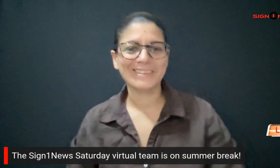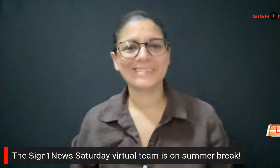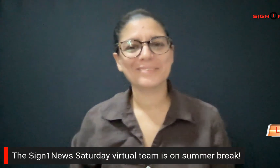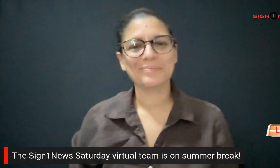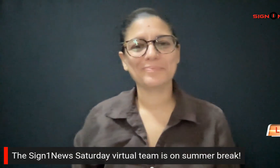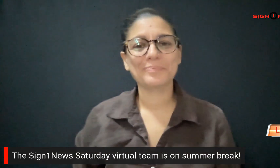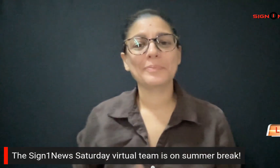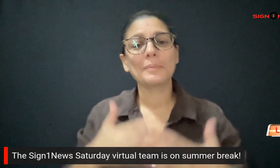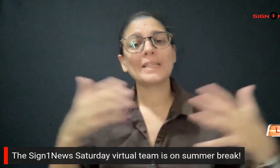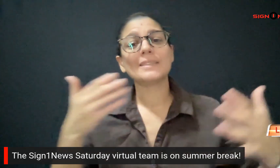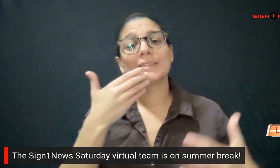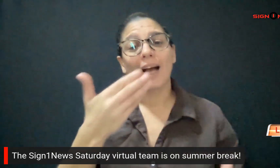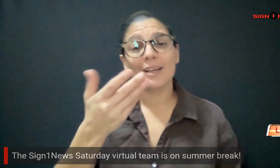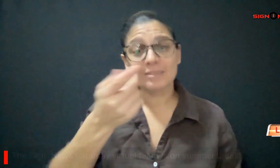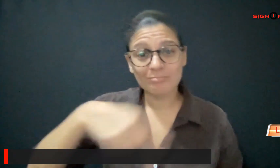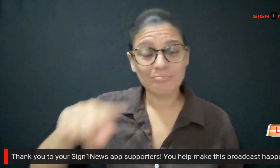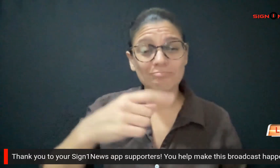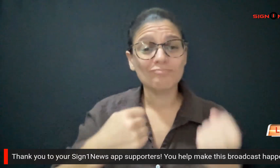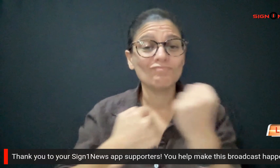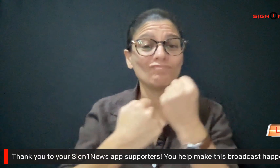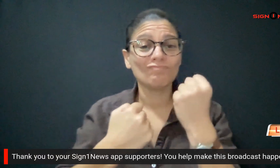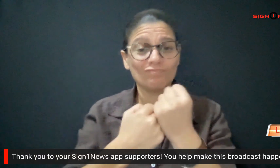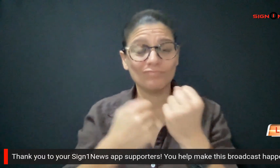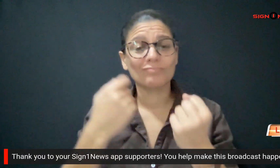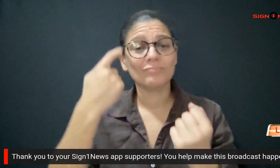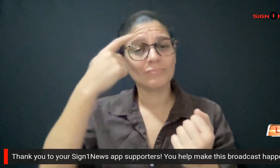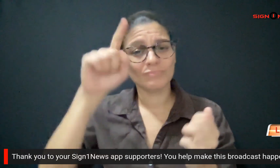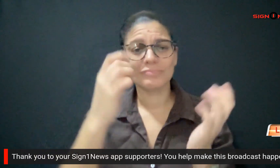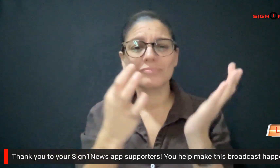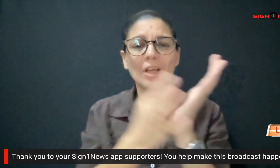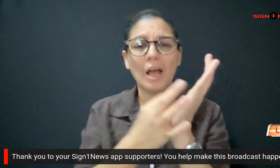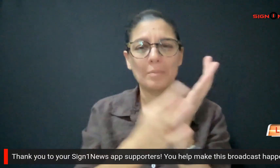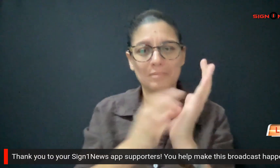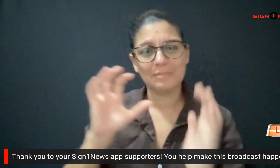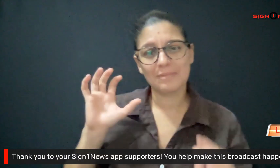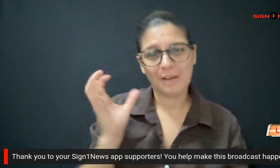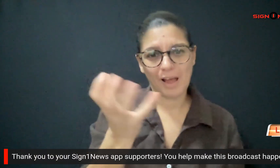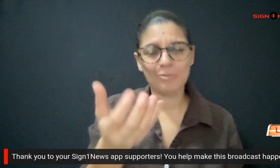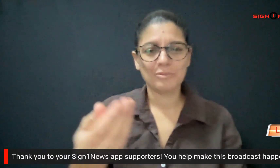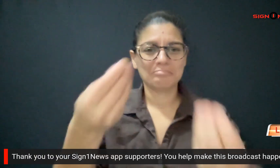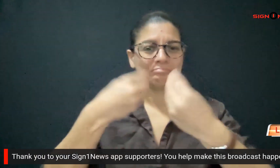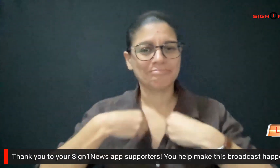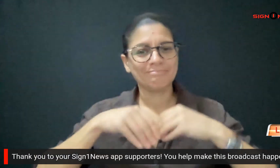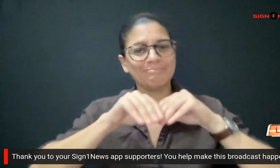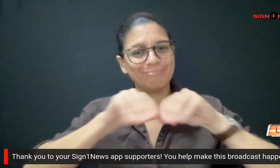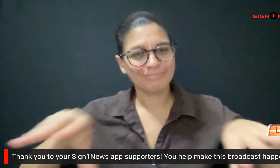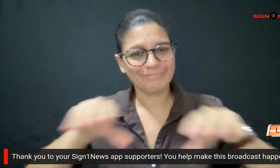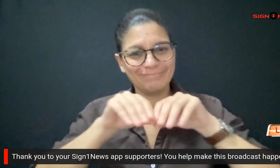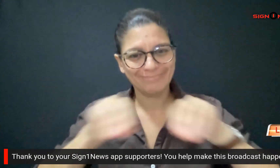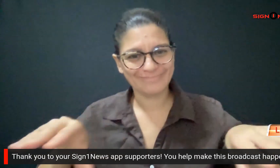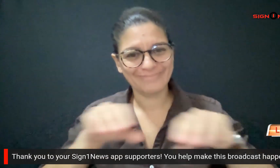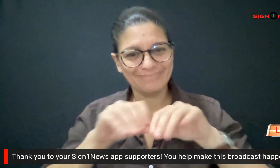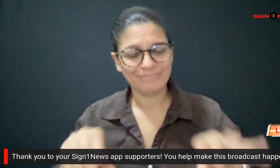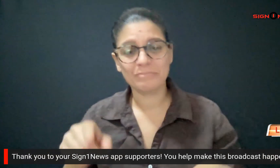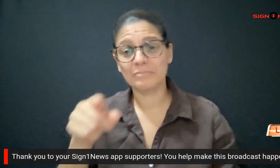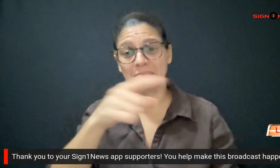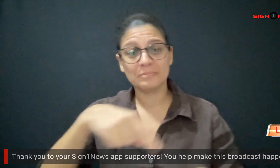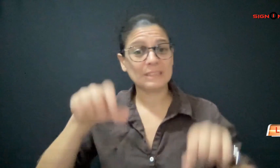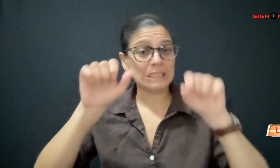A big thank you to our SIGN1 News app supporters. You helped make this broadcast happen. You can download the